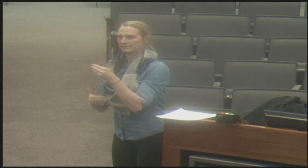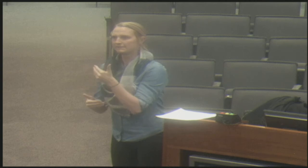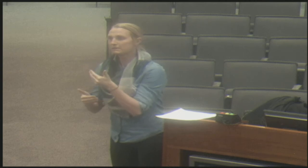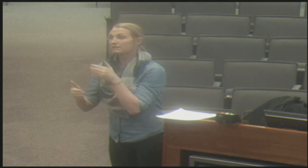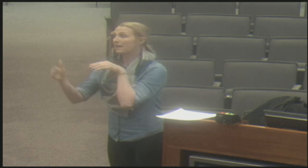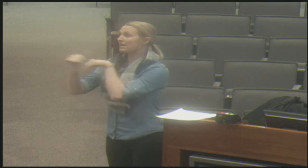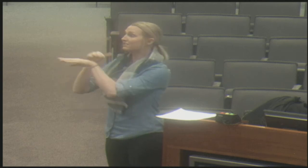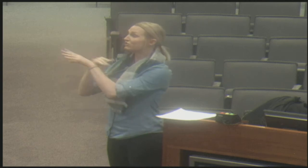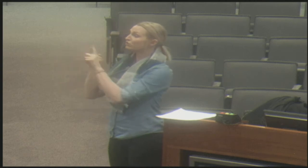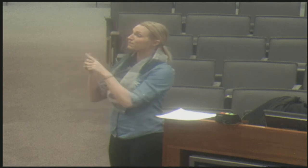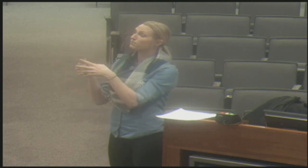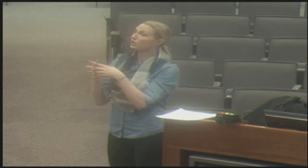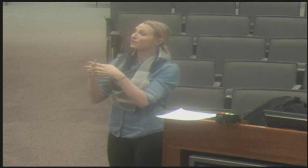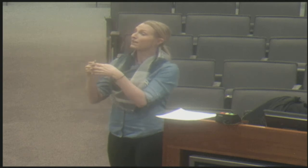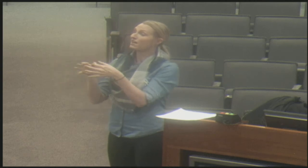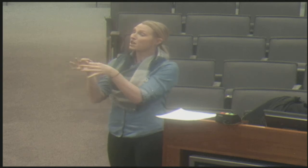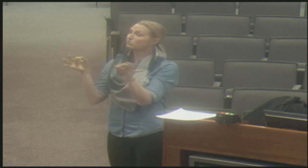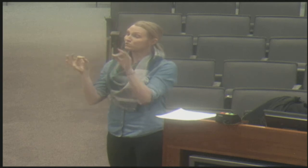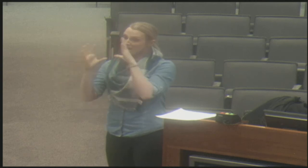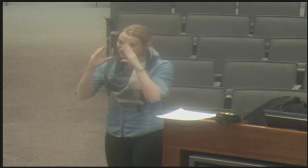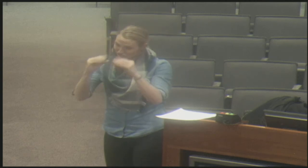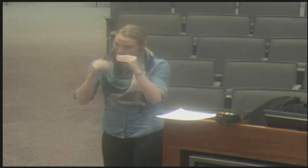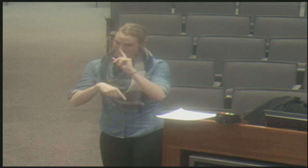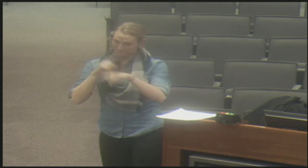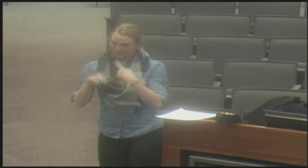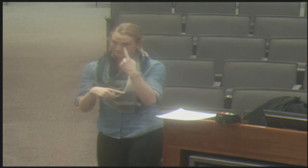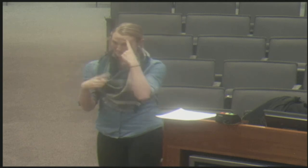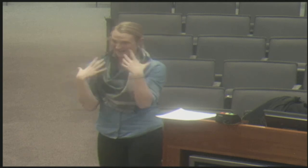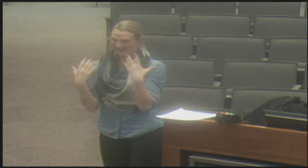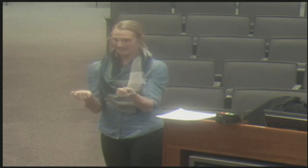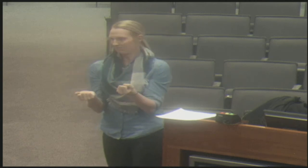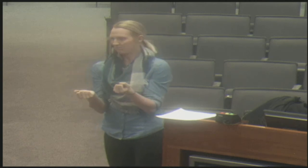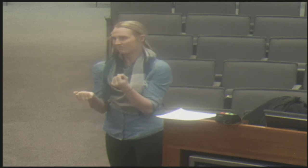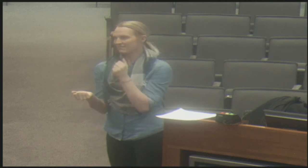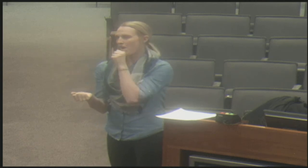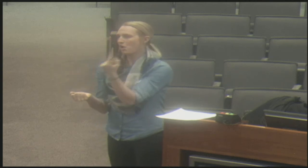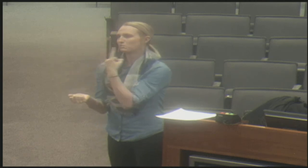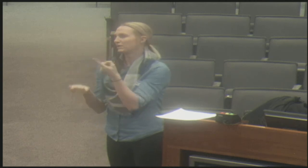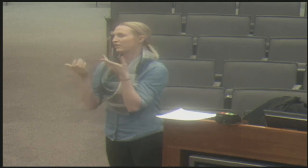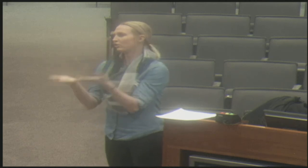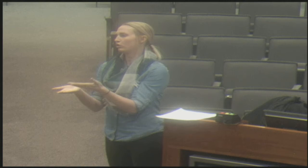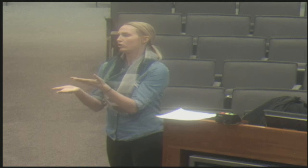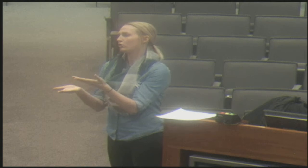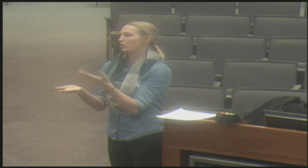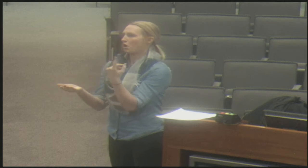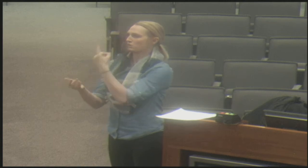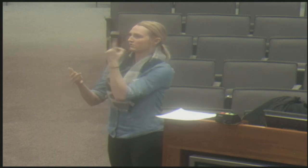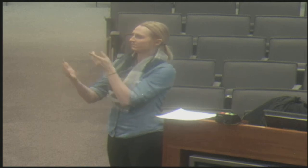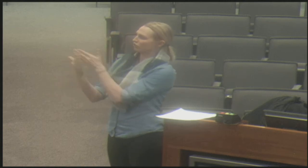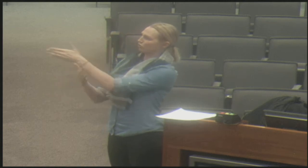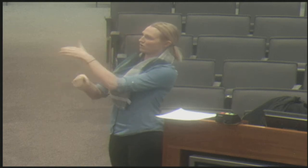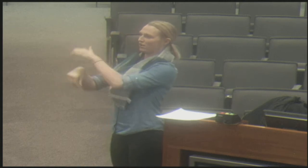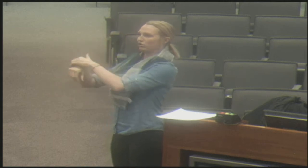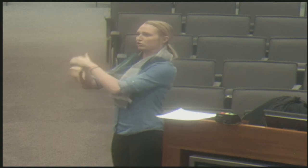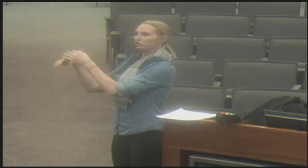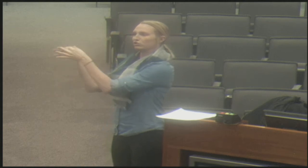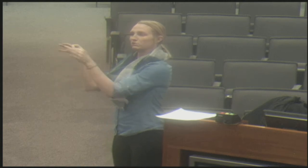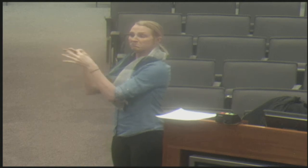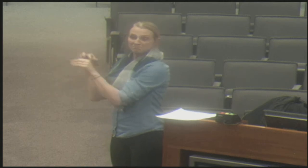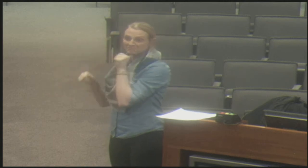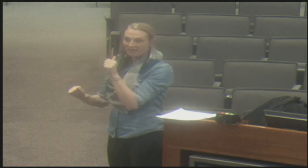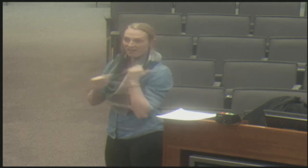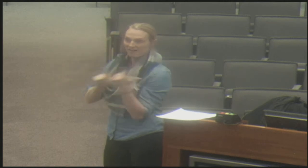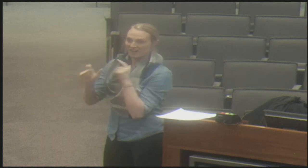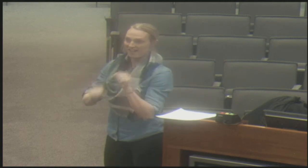their own, talking about self-care and how to educate themselves and be educated, that there